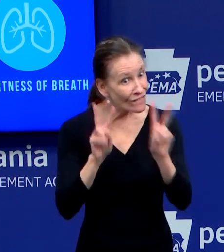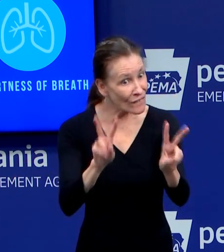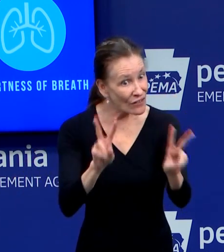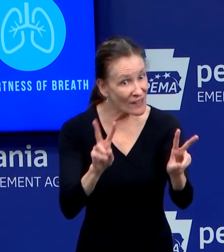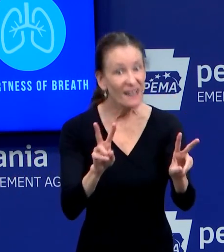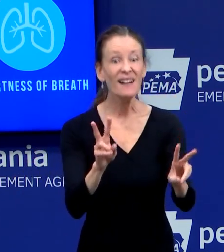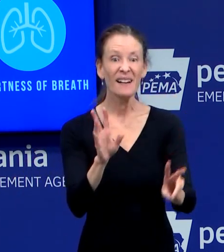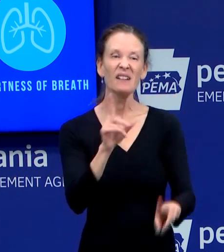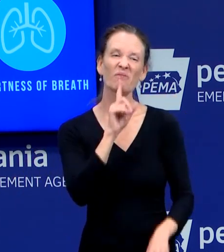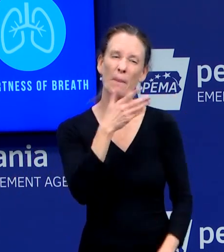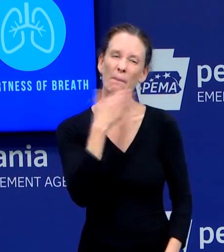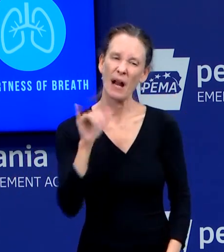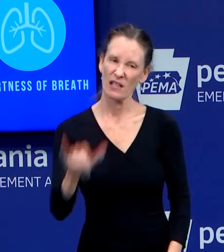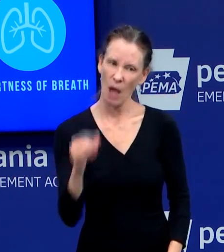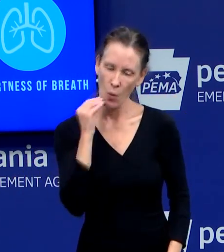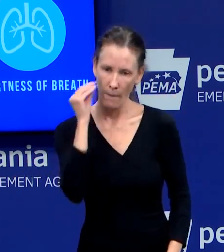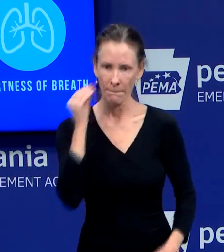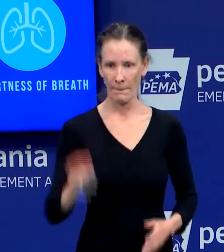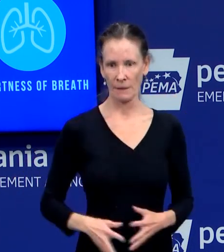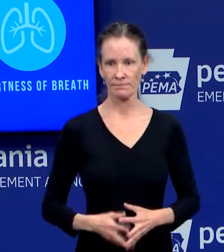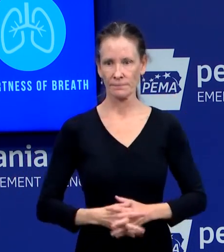There. Dr. Levine. Hi. Um,